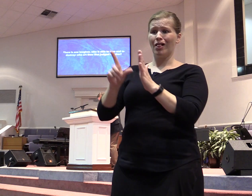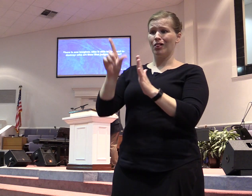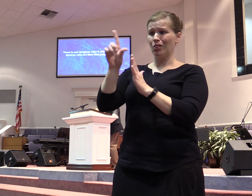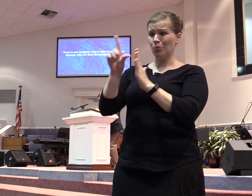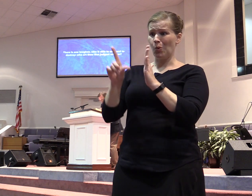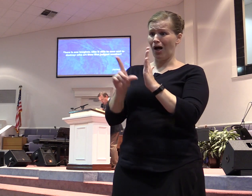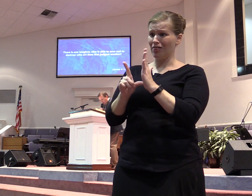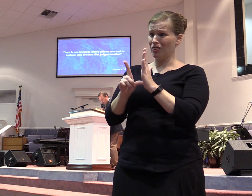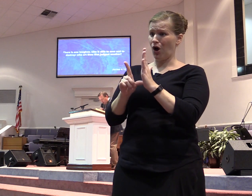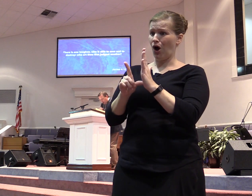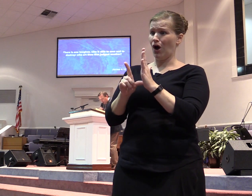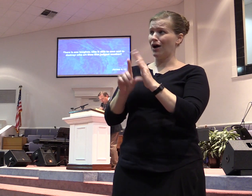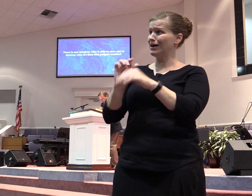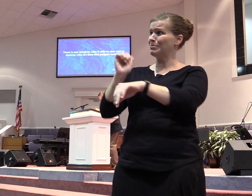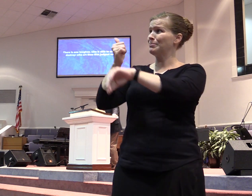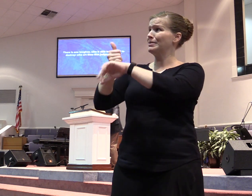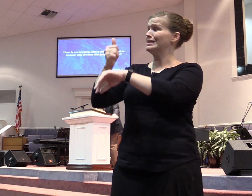save and to destroy. Who art thou that judgest another?